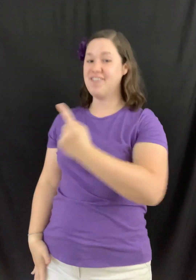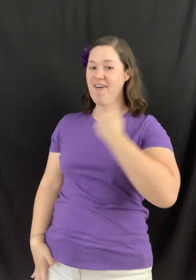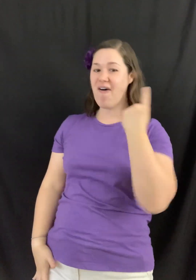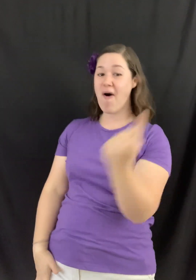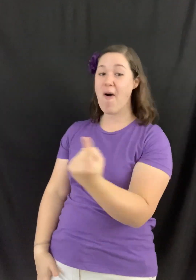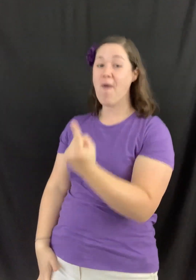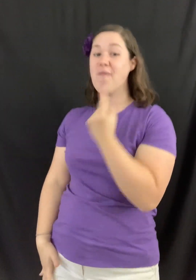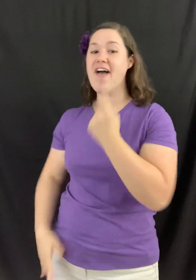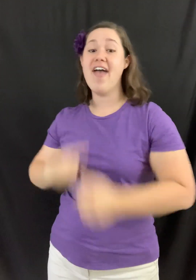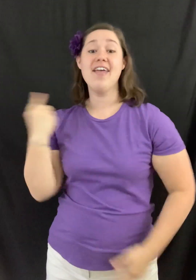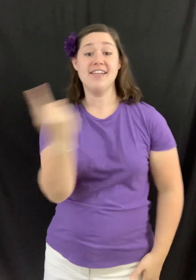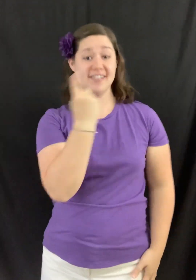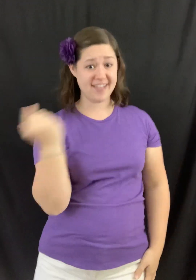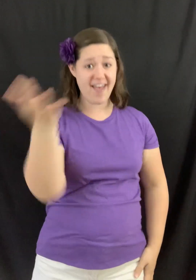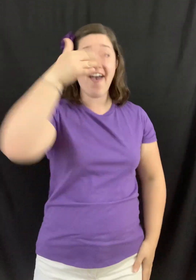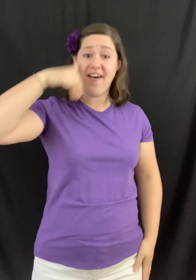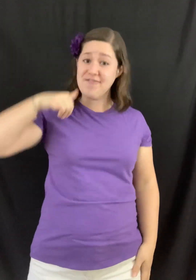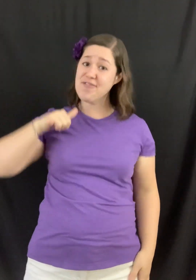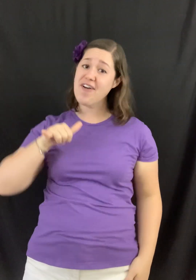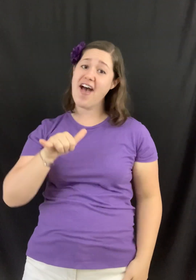always and forever